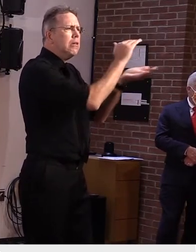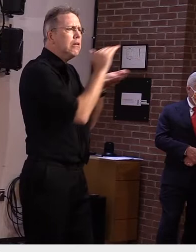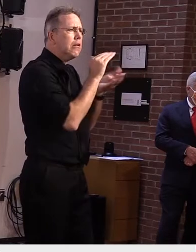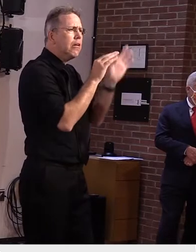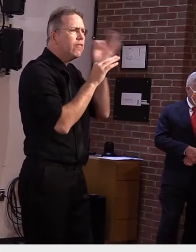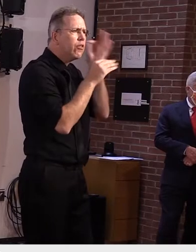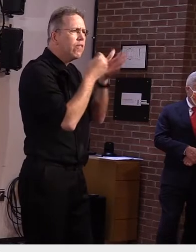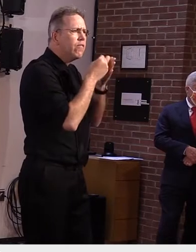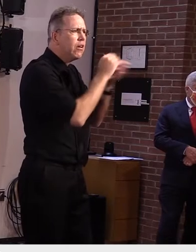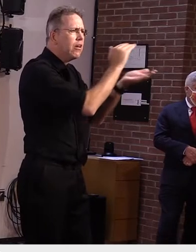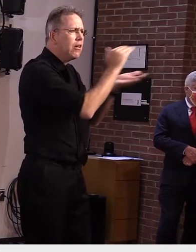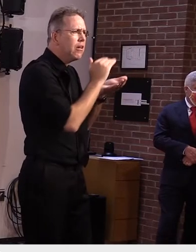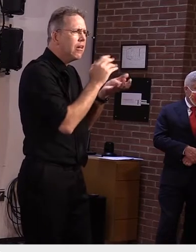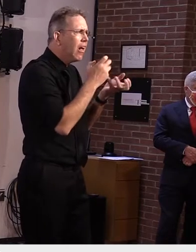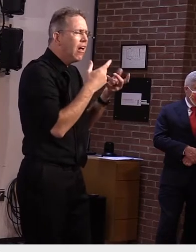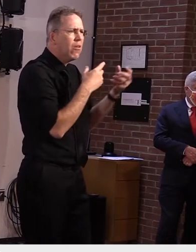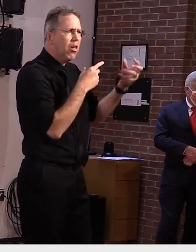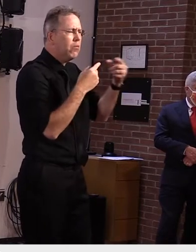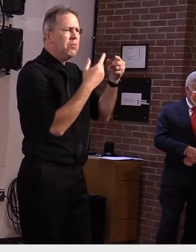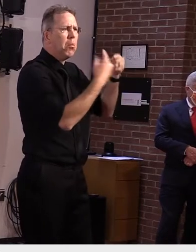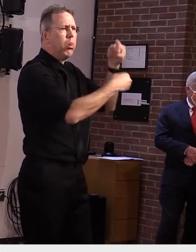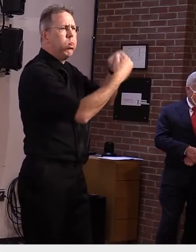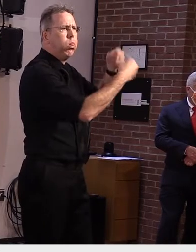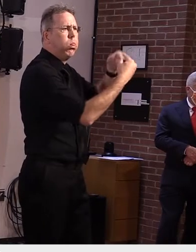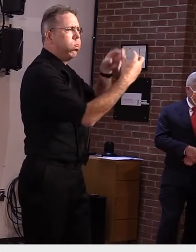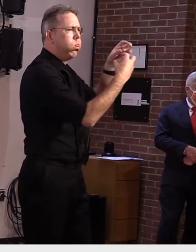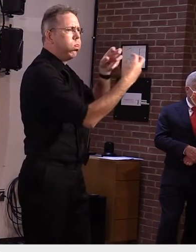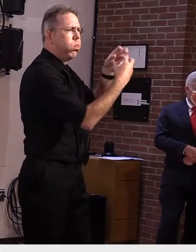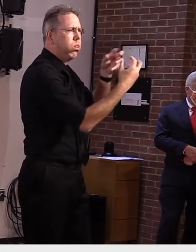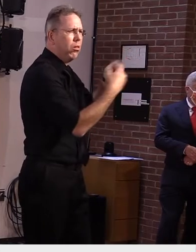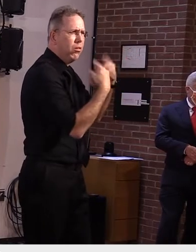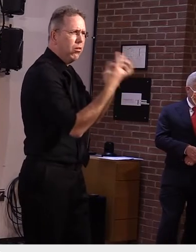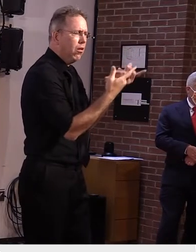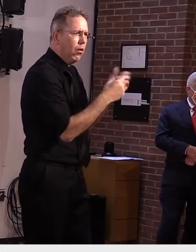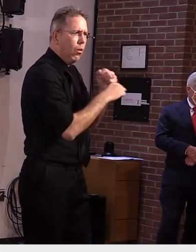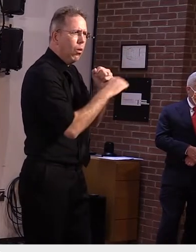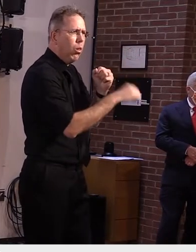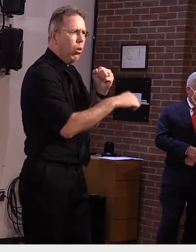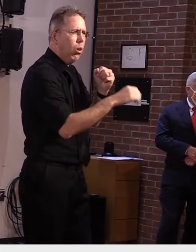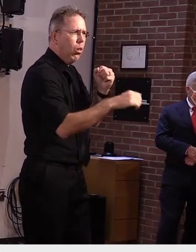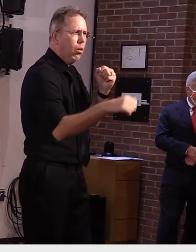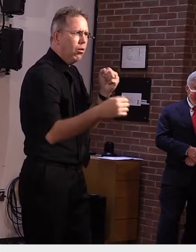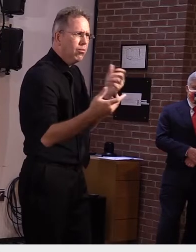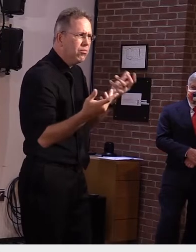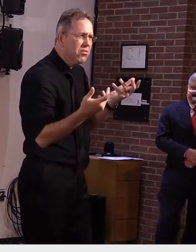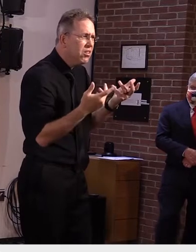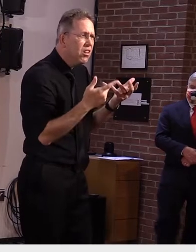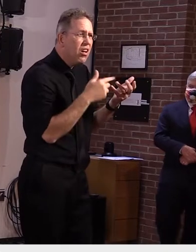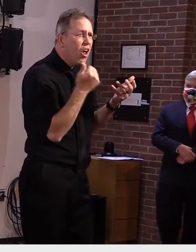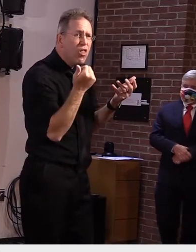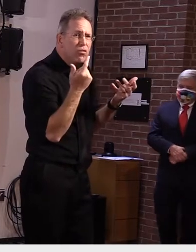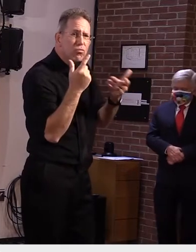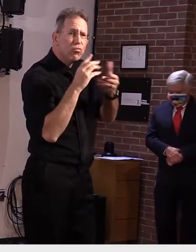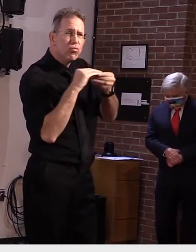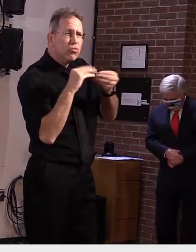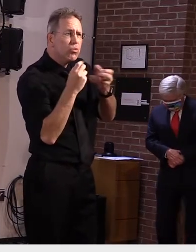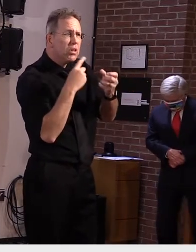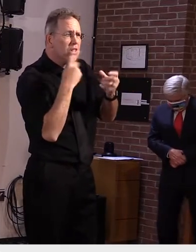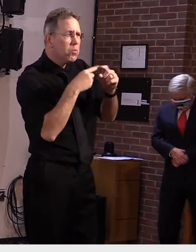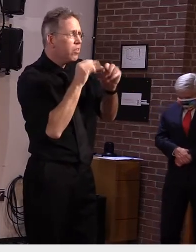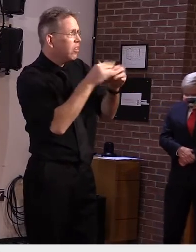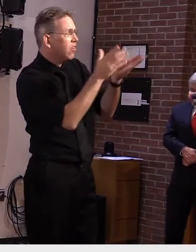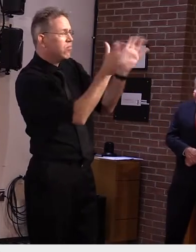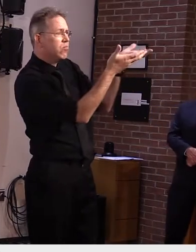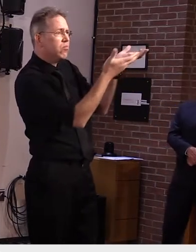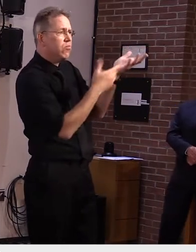doing the pro is having the problem um have you gotten any message out to uh to folks and is there any